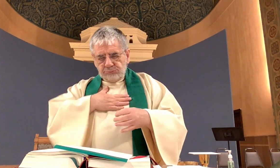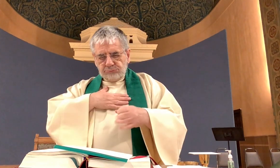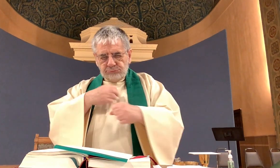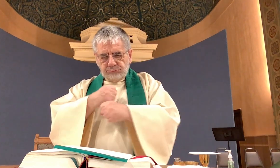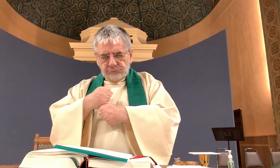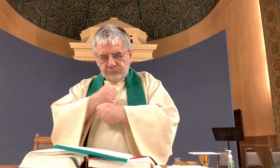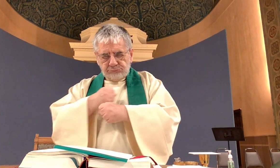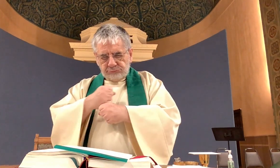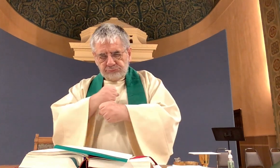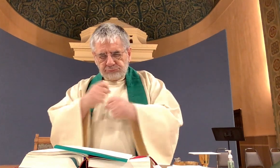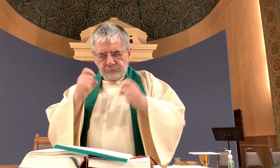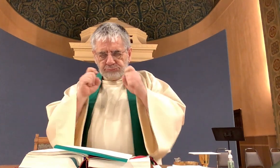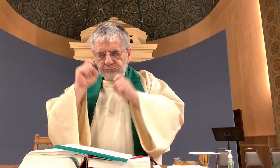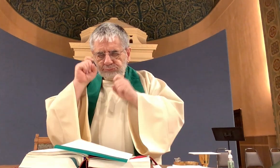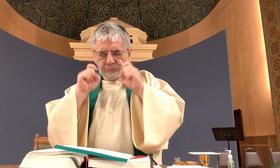coffee I grumble